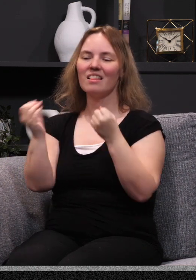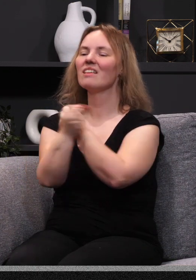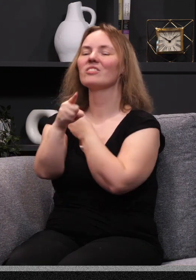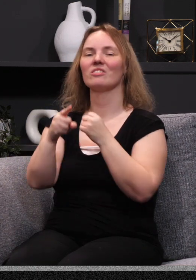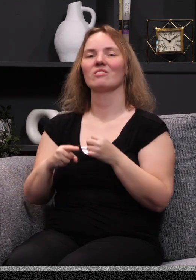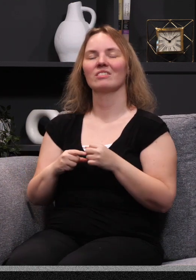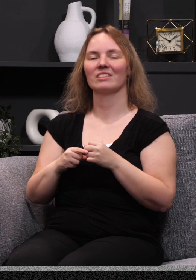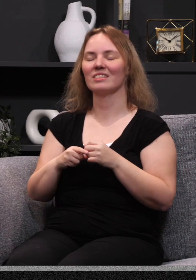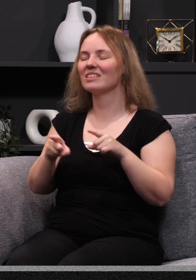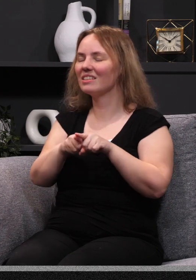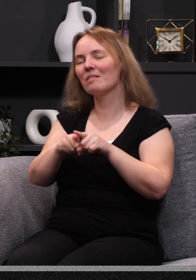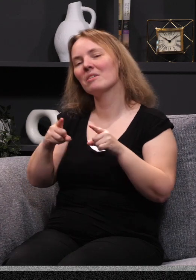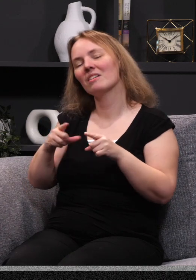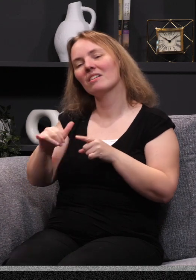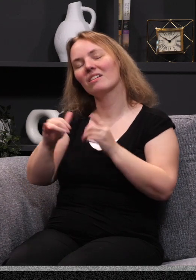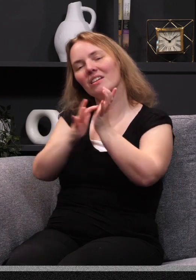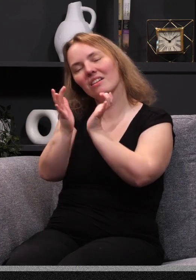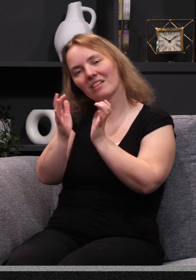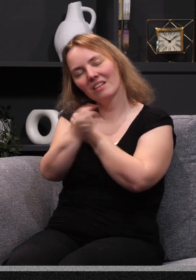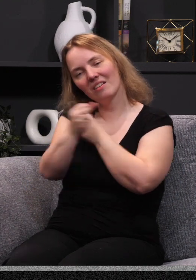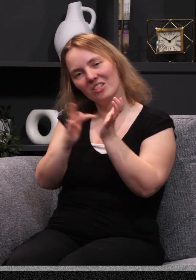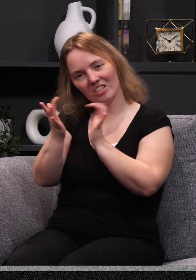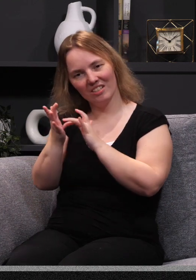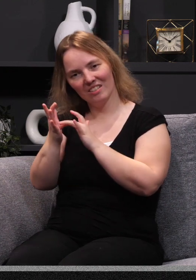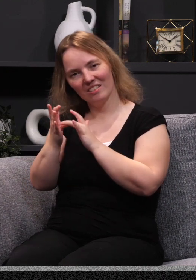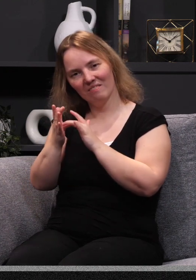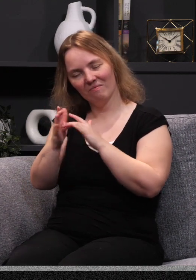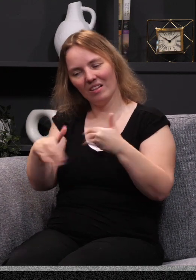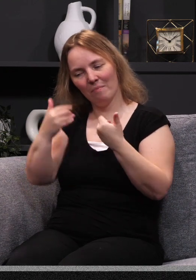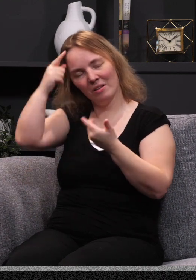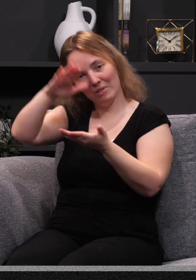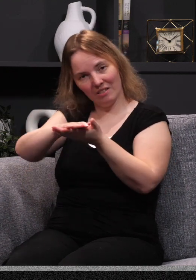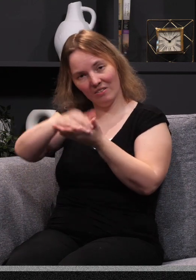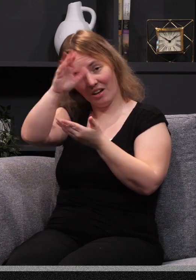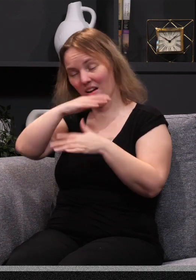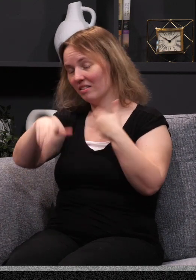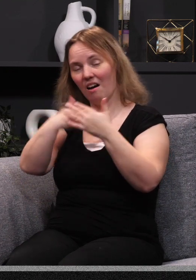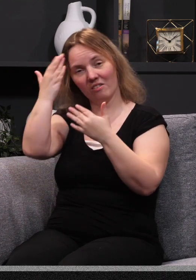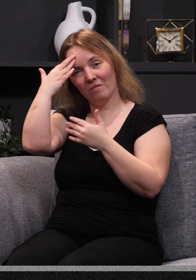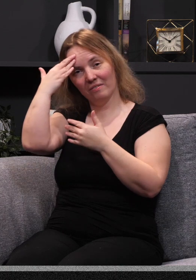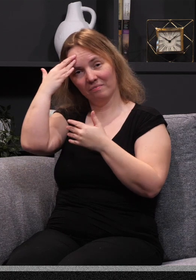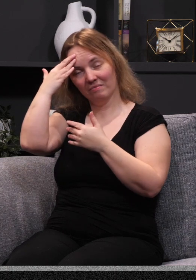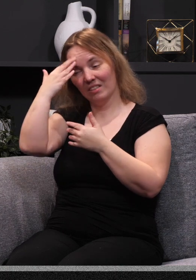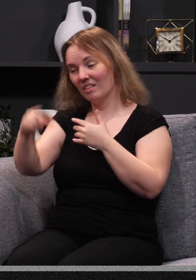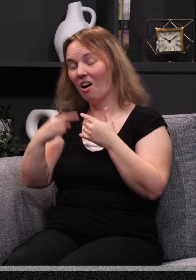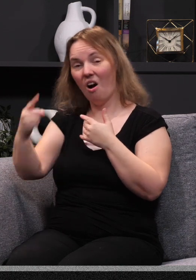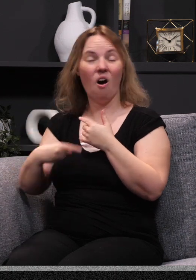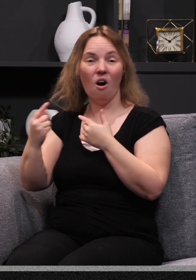God not only loves you as much as he loves Jesus. How many believe that God is all-knowing? God is God, right? God has